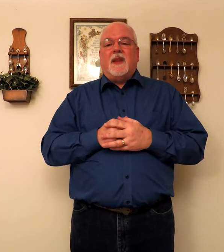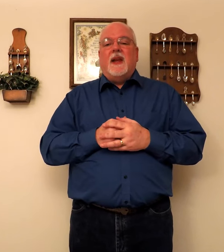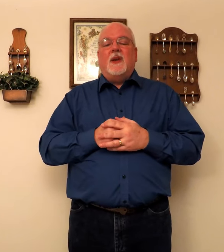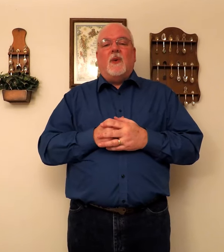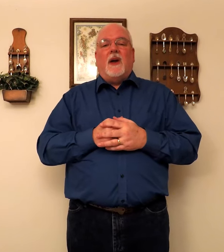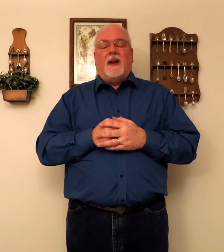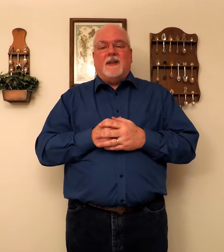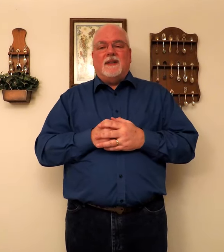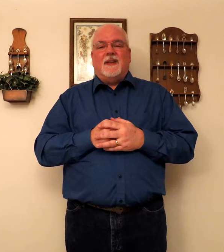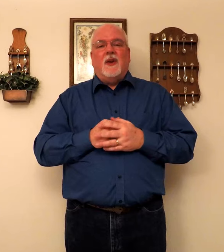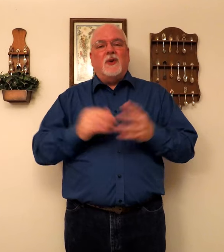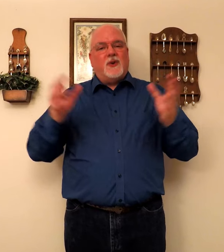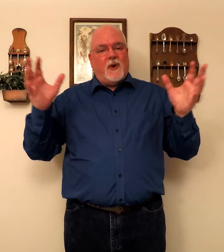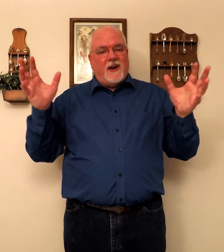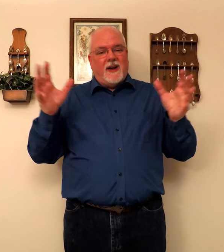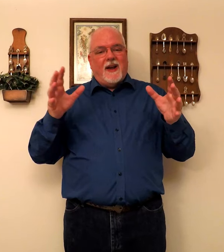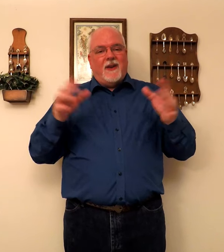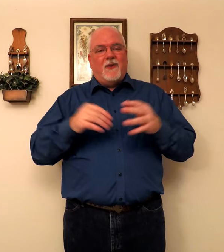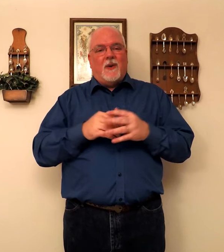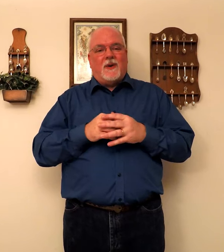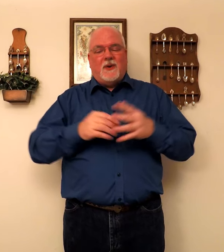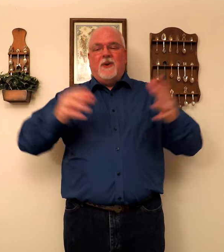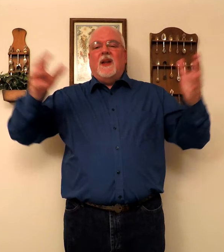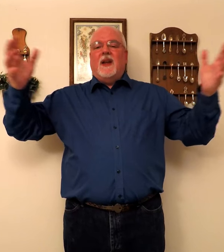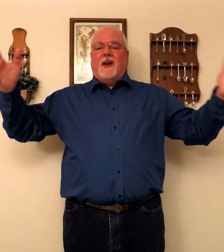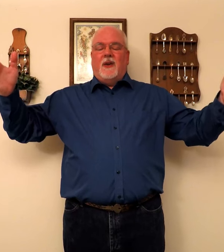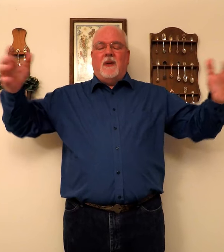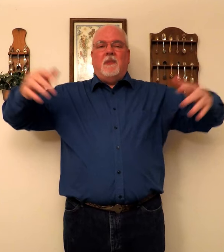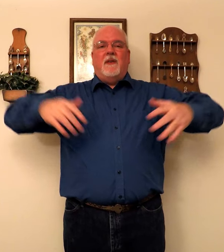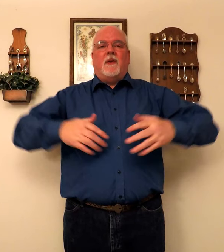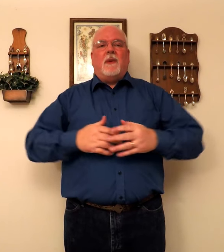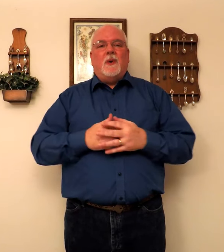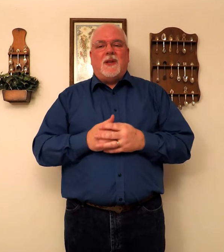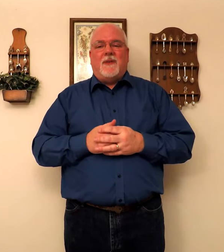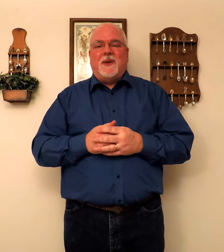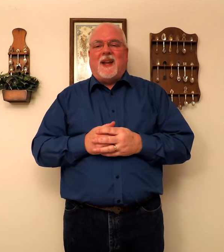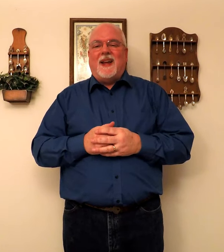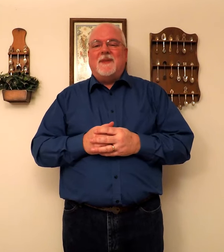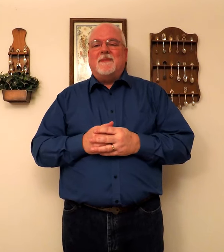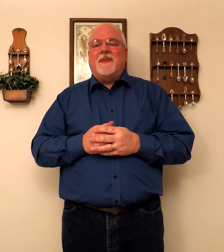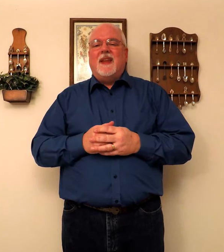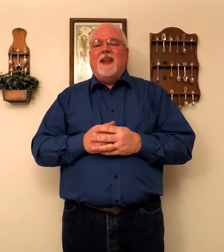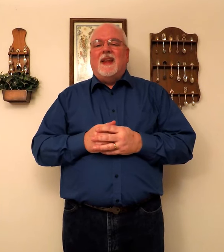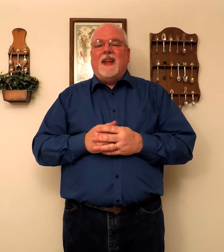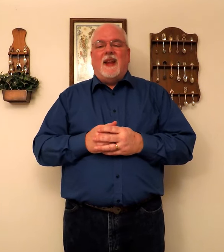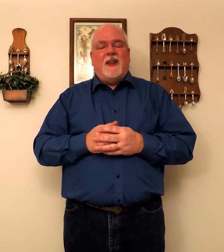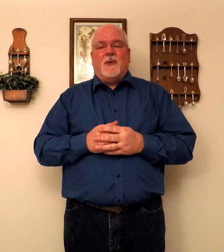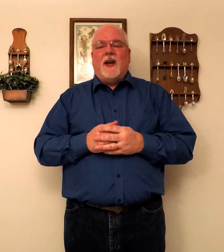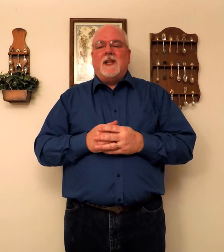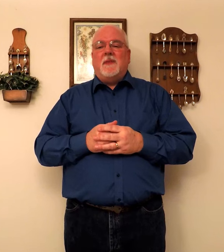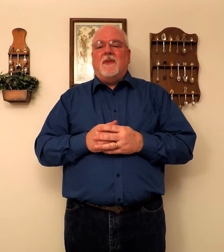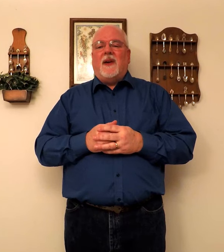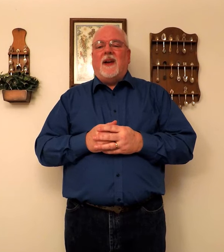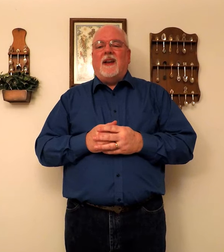Either way. You can shorten it down if you want to. And you can be verbose if you'd like. Either way is going be fine.